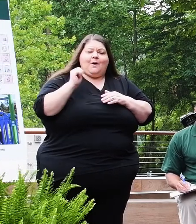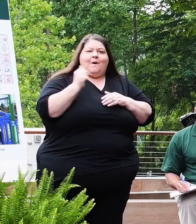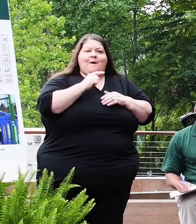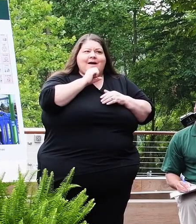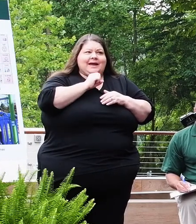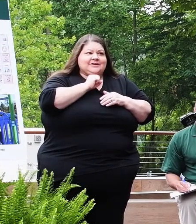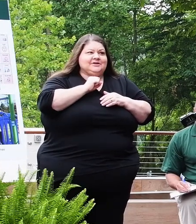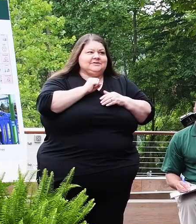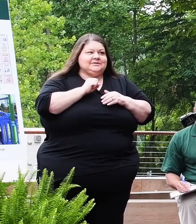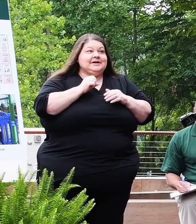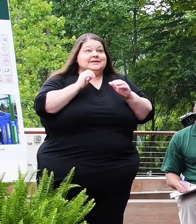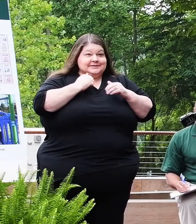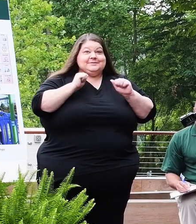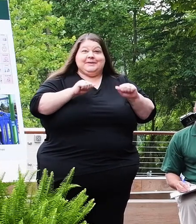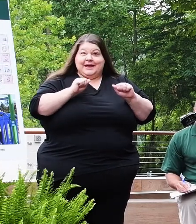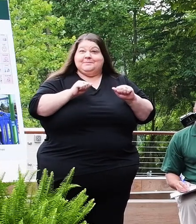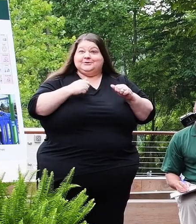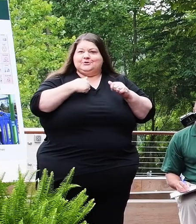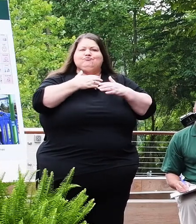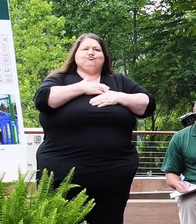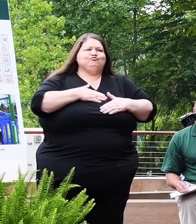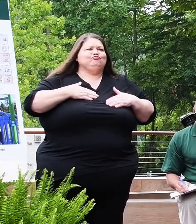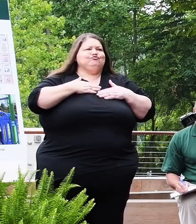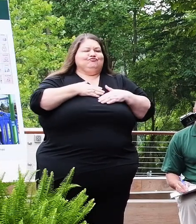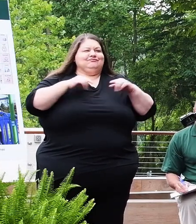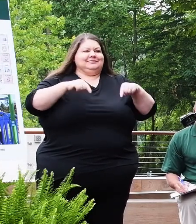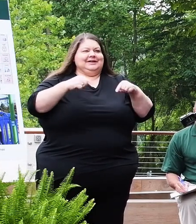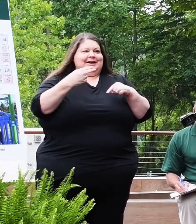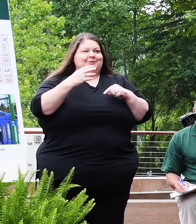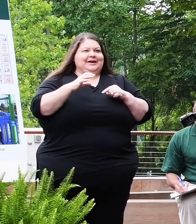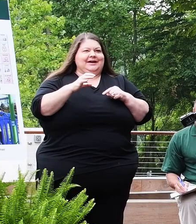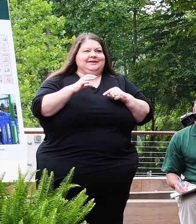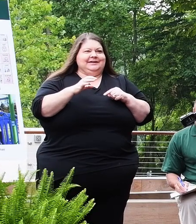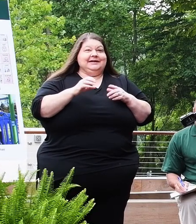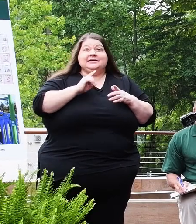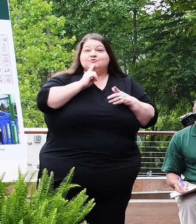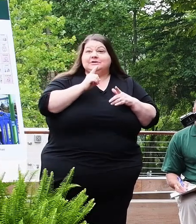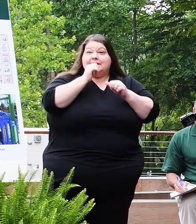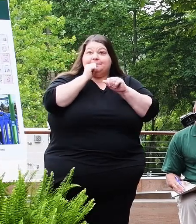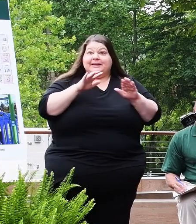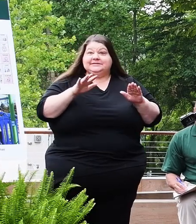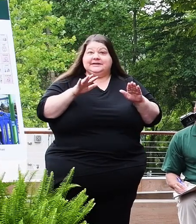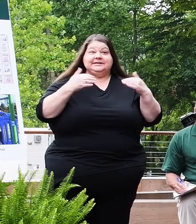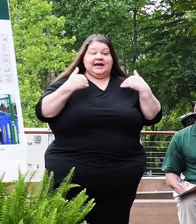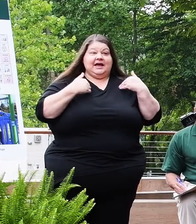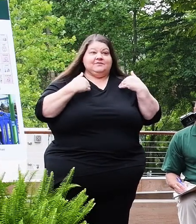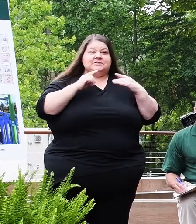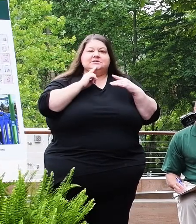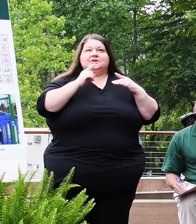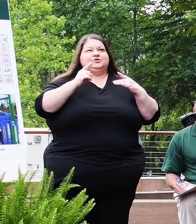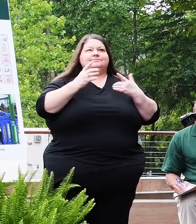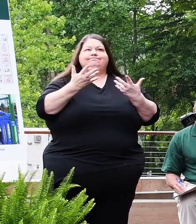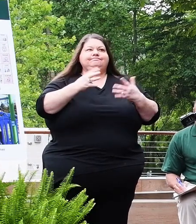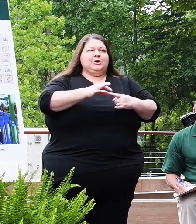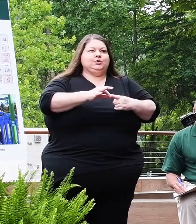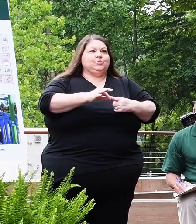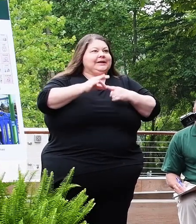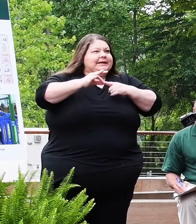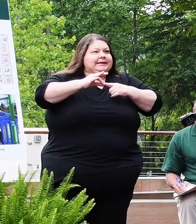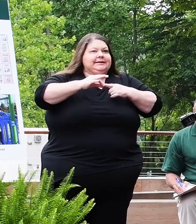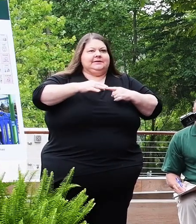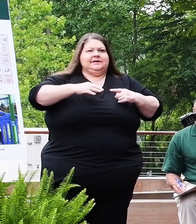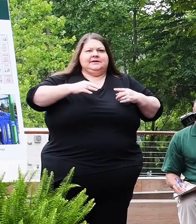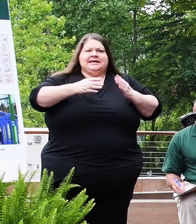to recreate here in Howard County. It's really a blessing to be able to have such unique and